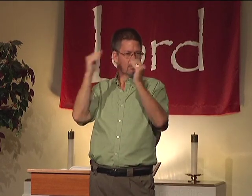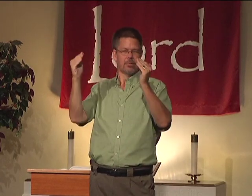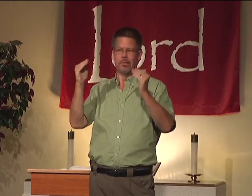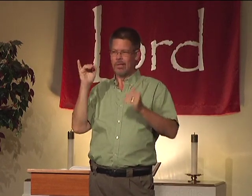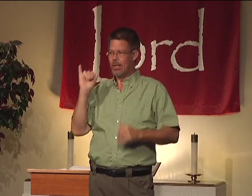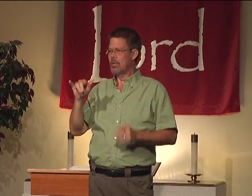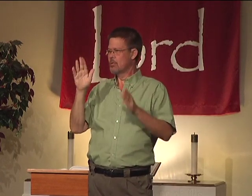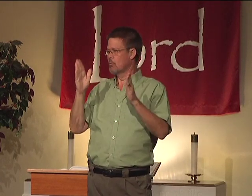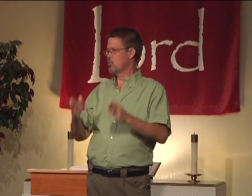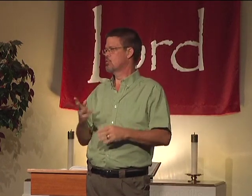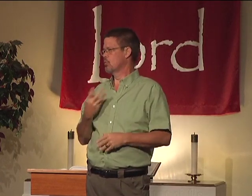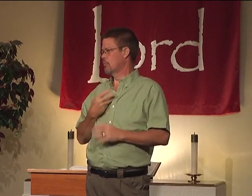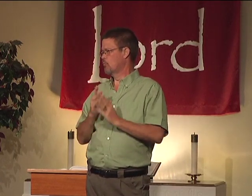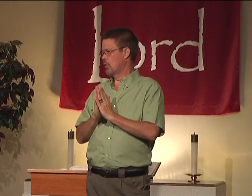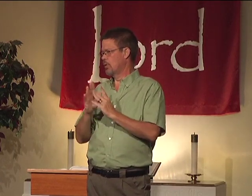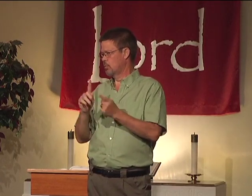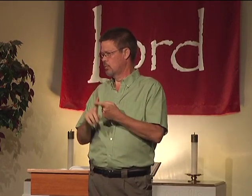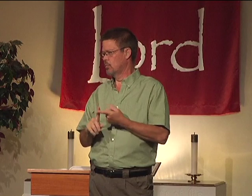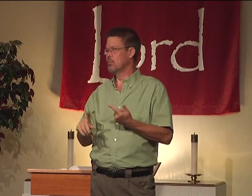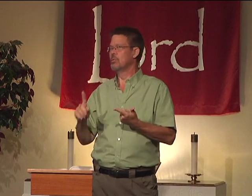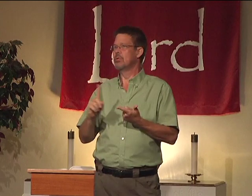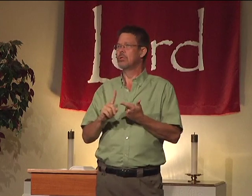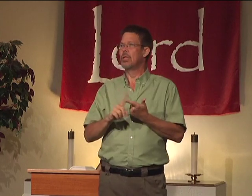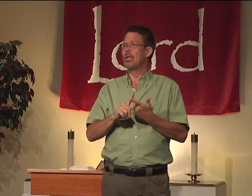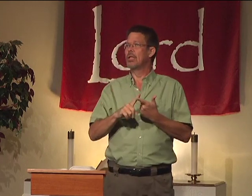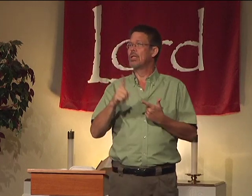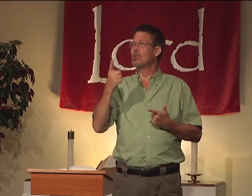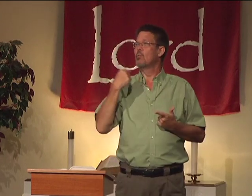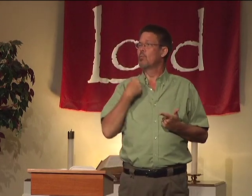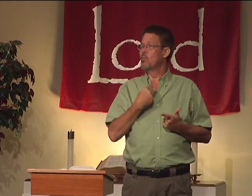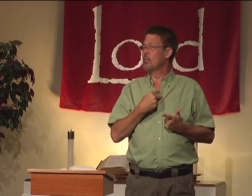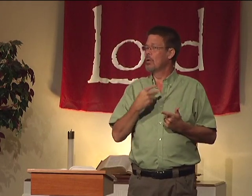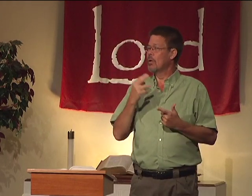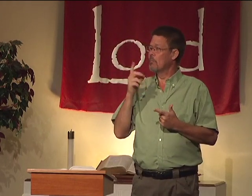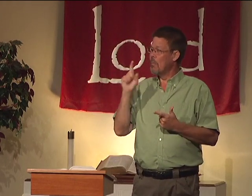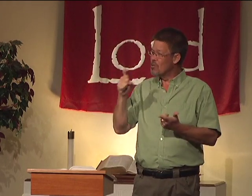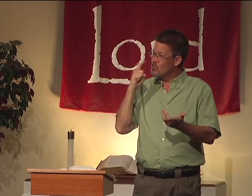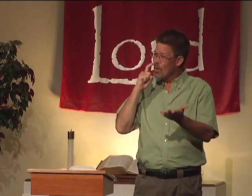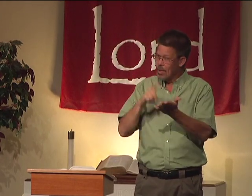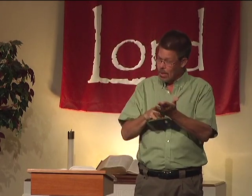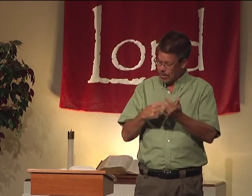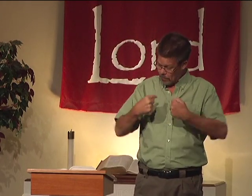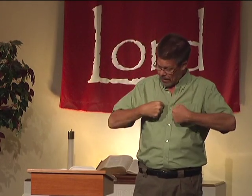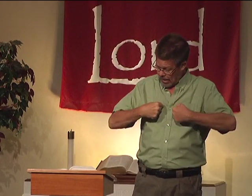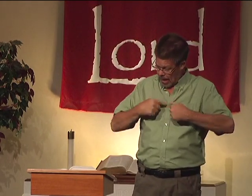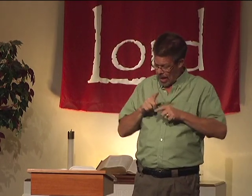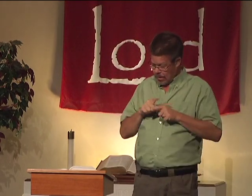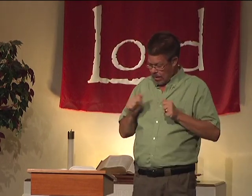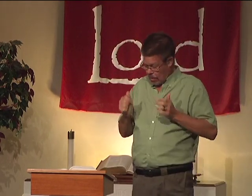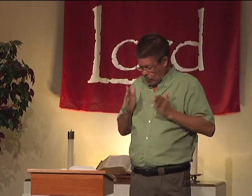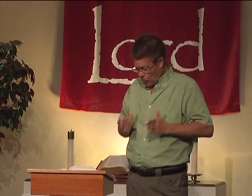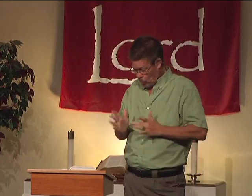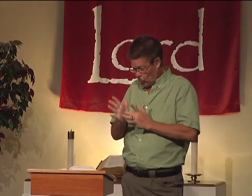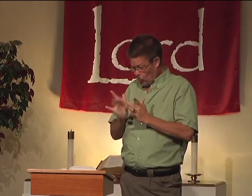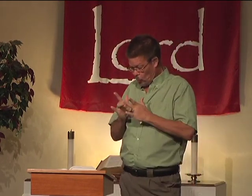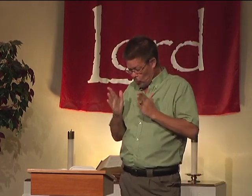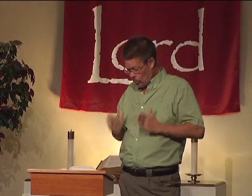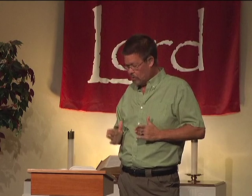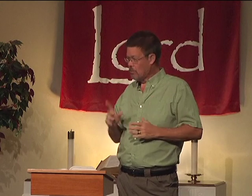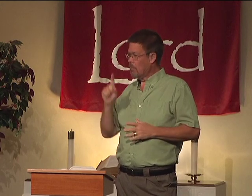Father in heaven, and that's the person that we pray to. And we have to recognize that I am